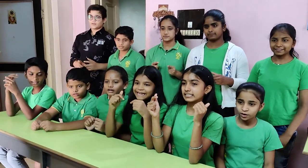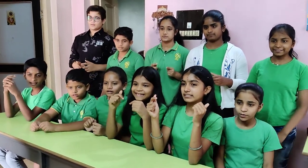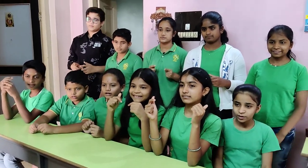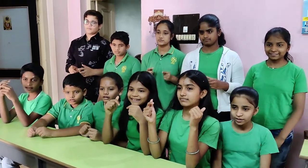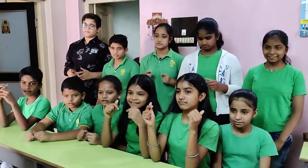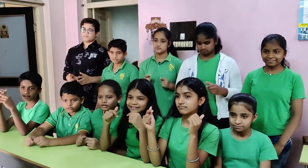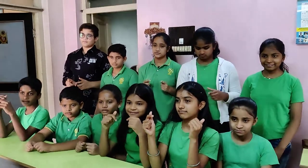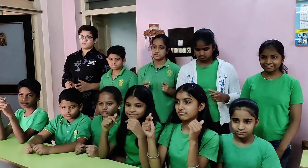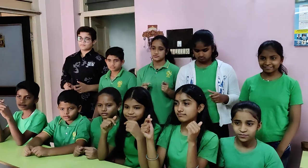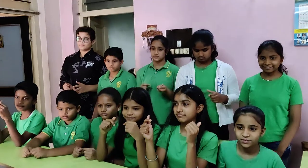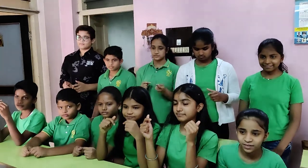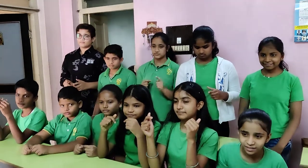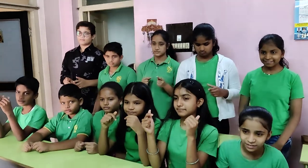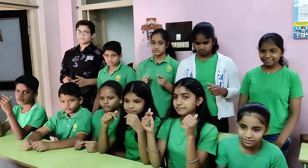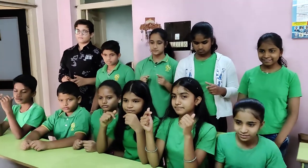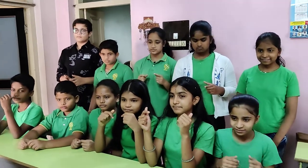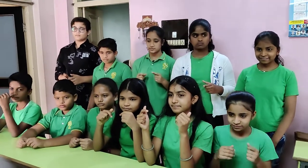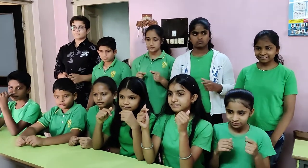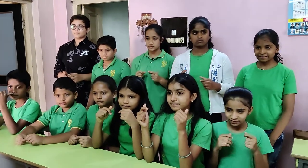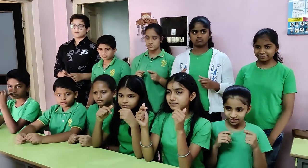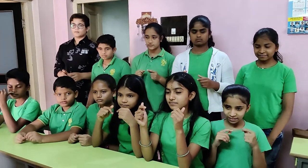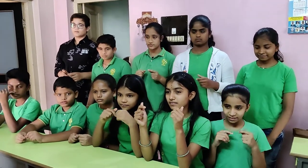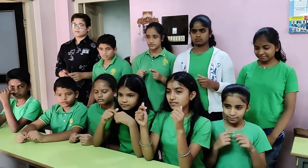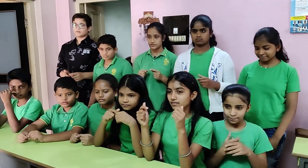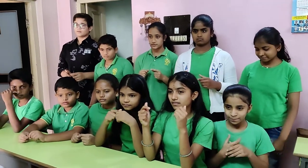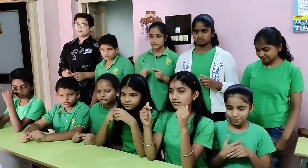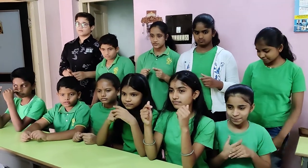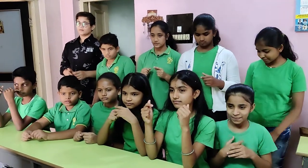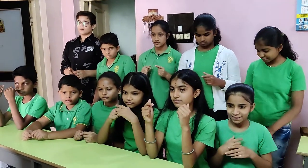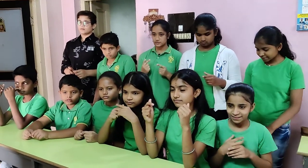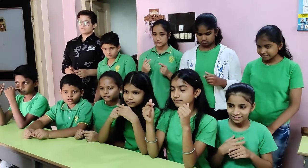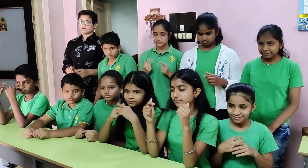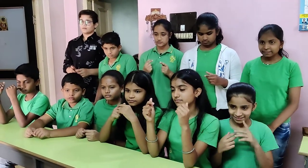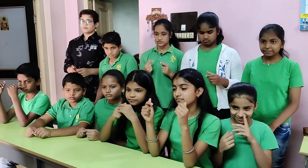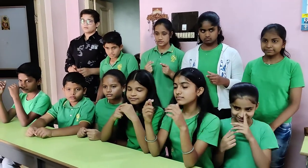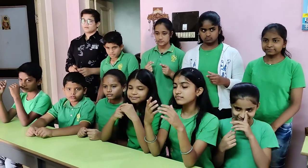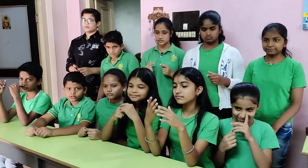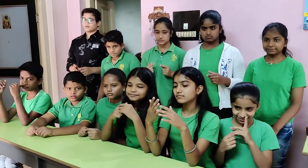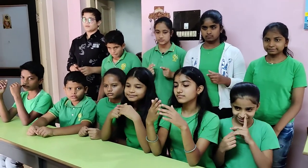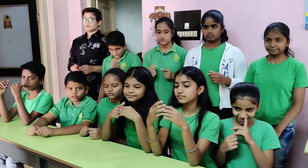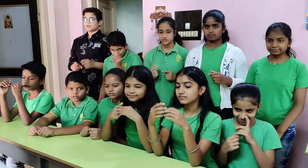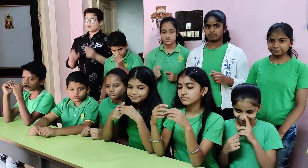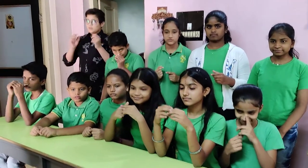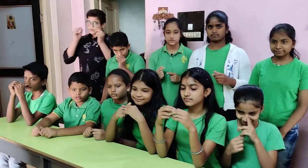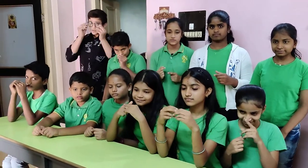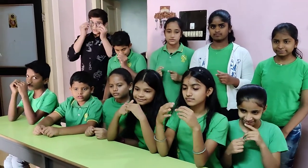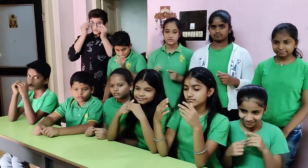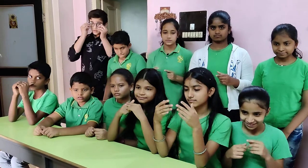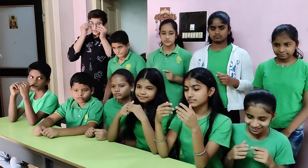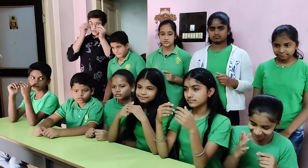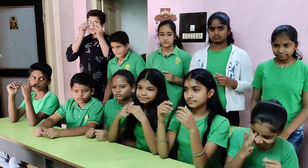Very good. Correct answer. Next sum. Double digit 10 row. Double digit 10 row. Ready now? Yes.